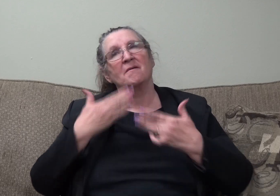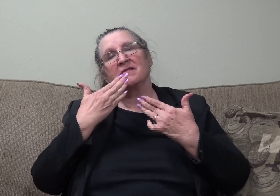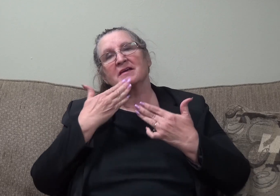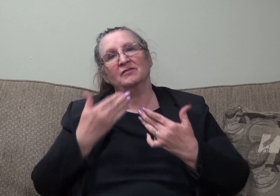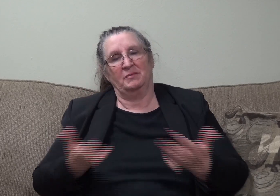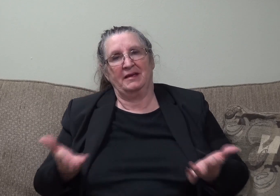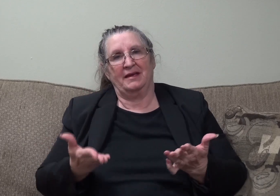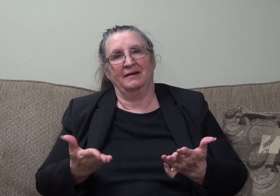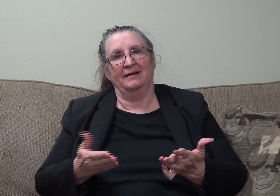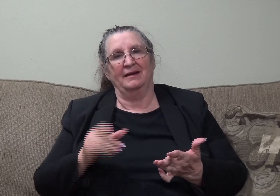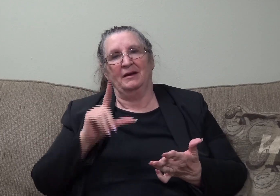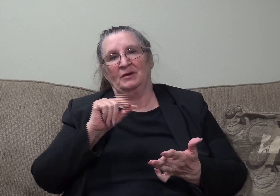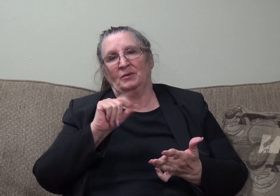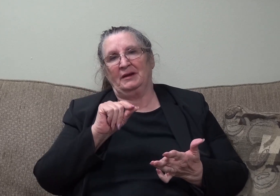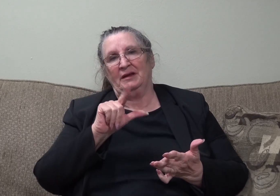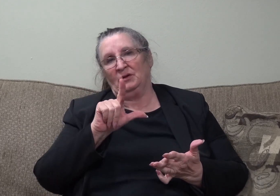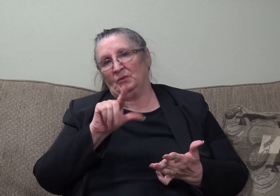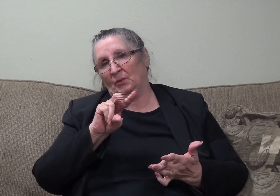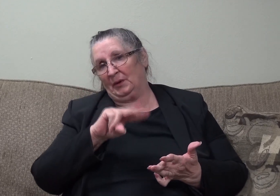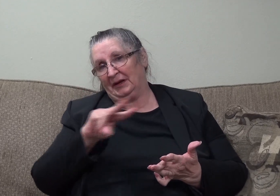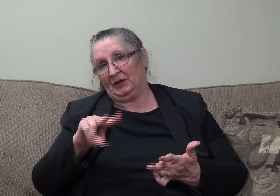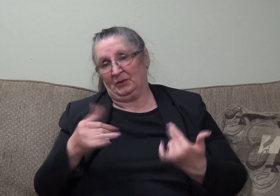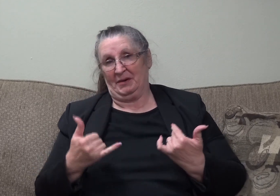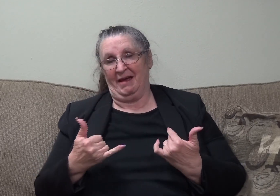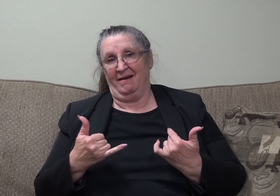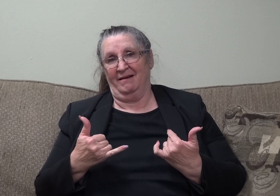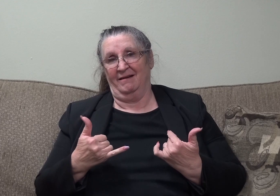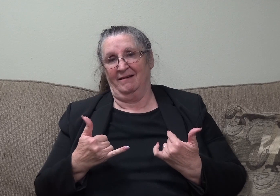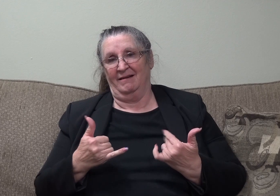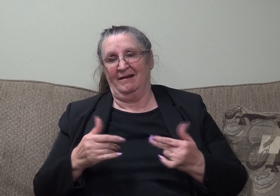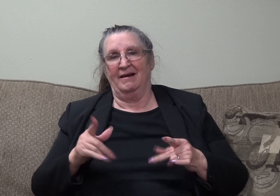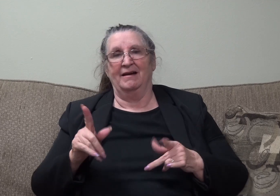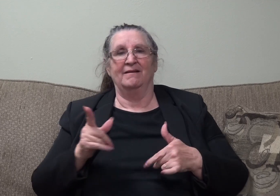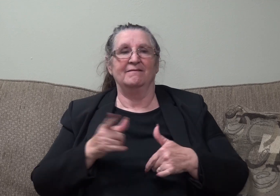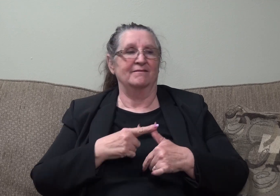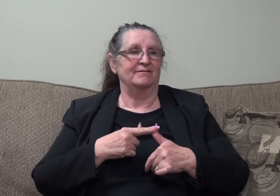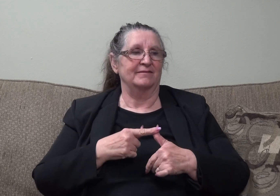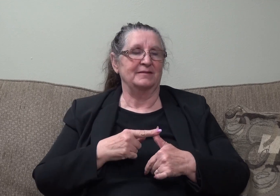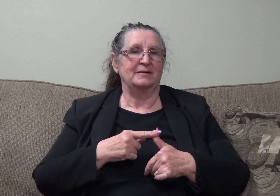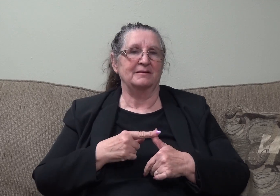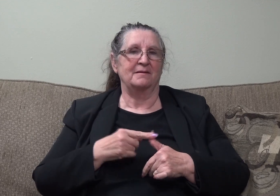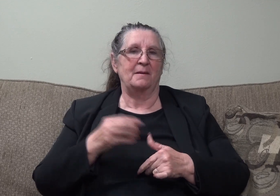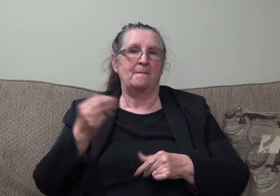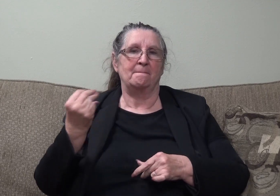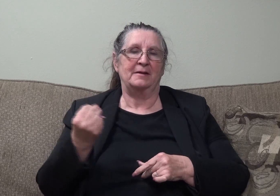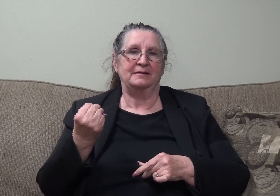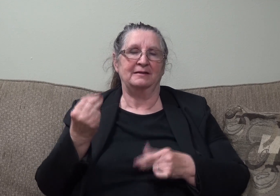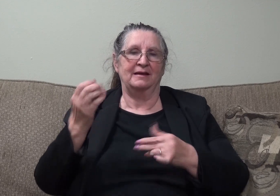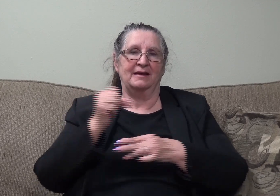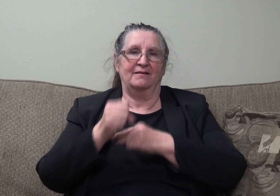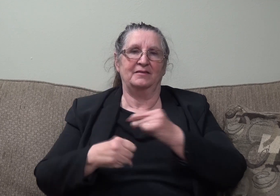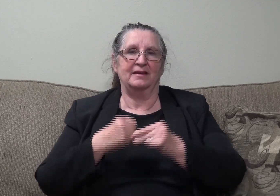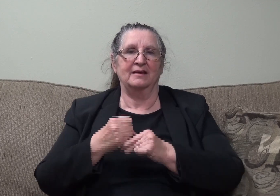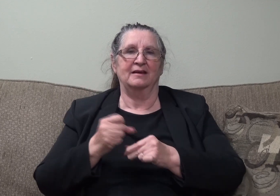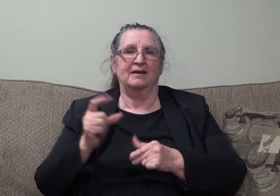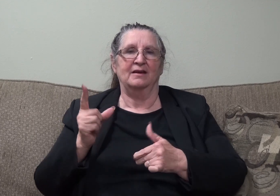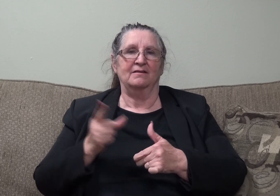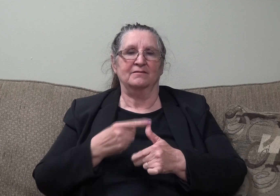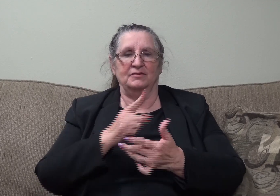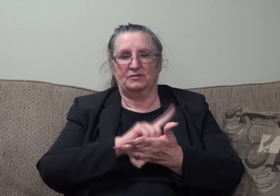2022. We are in the first Monday of this year, in the first week, so